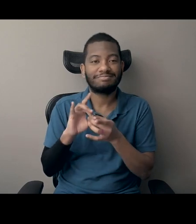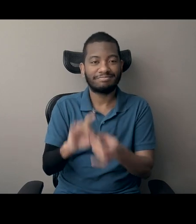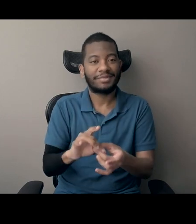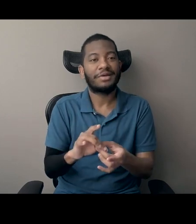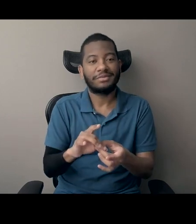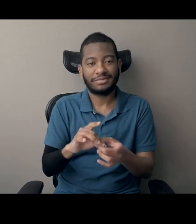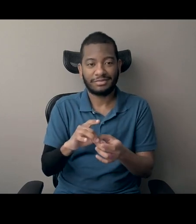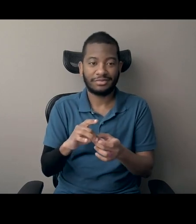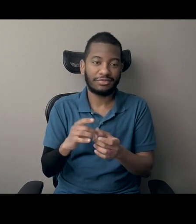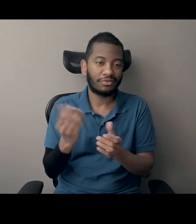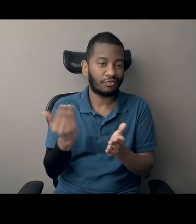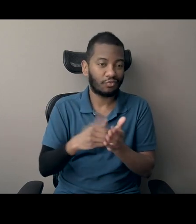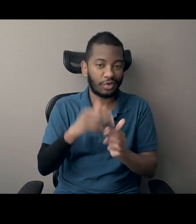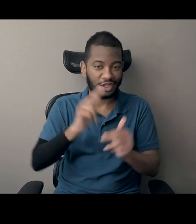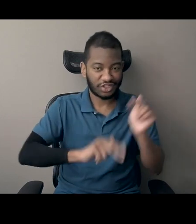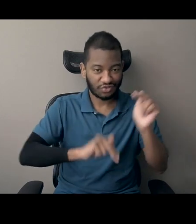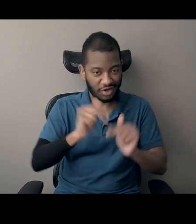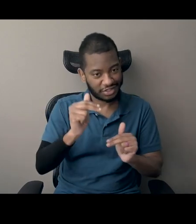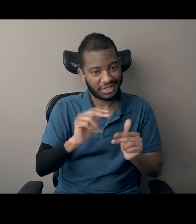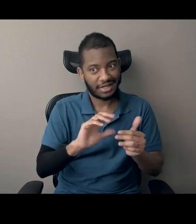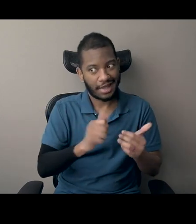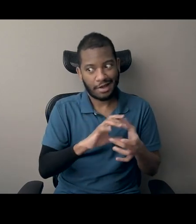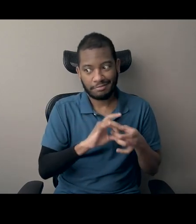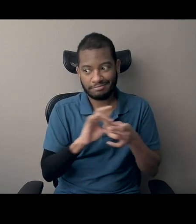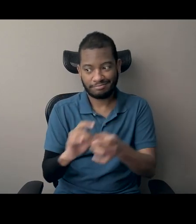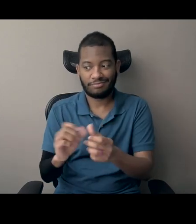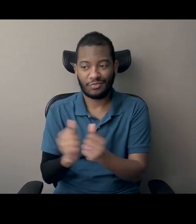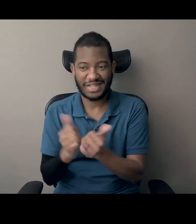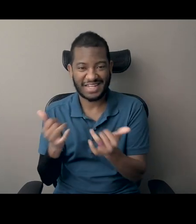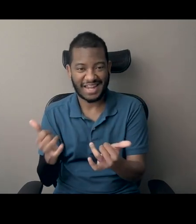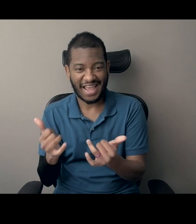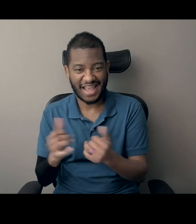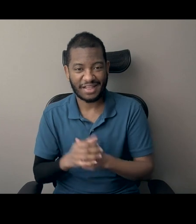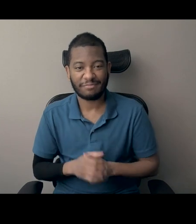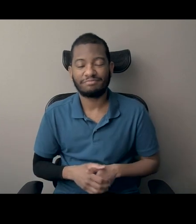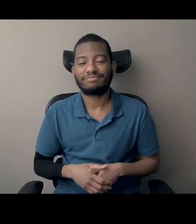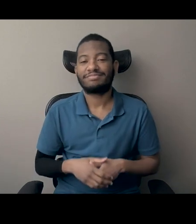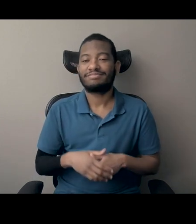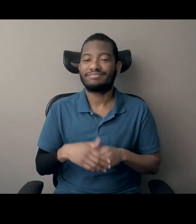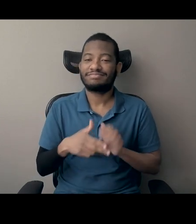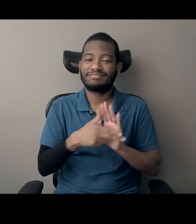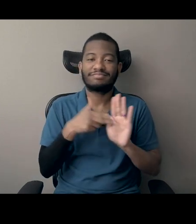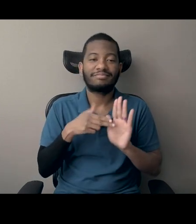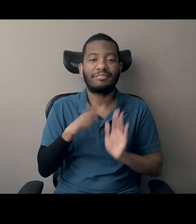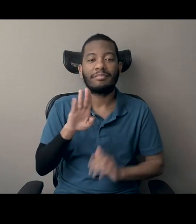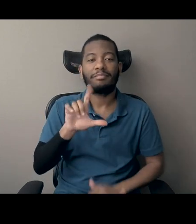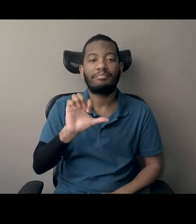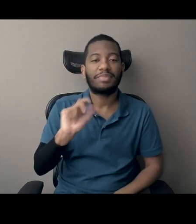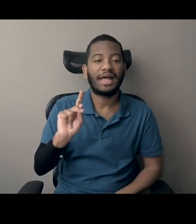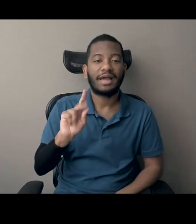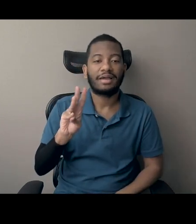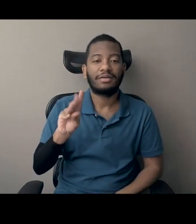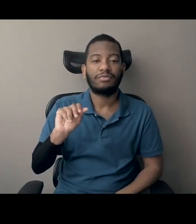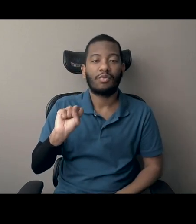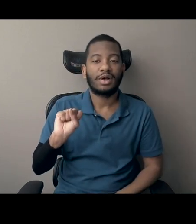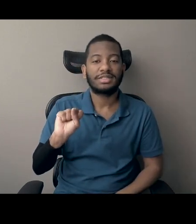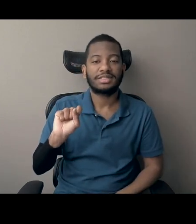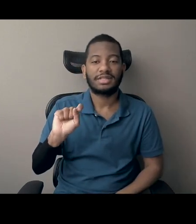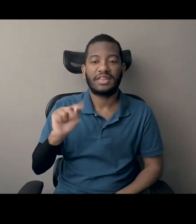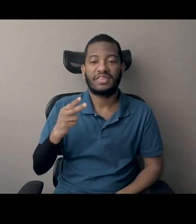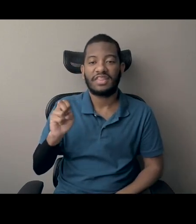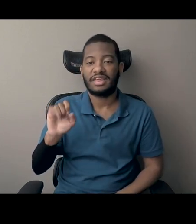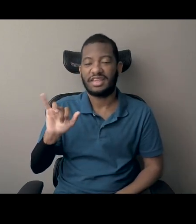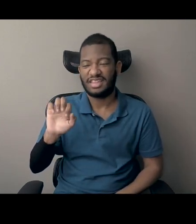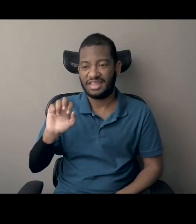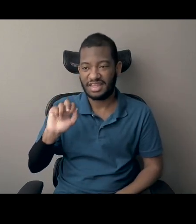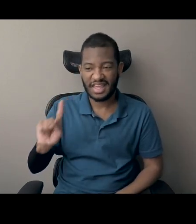connections today, Black Was the Ink, got it right here. So welcome Michelle and thank you for joining us. Hi